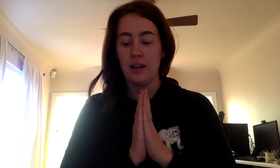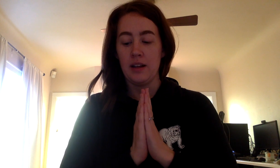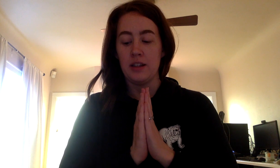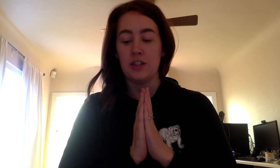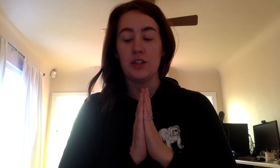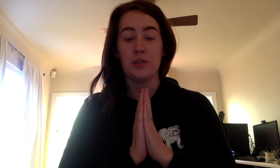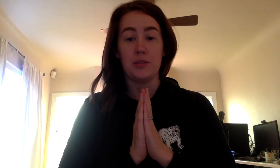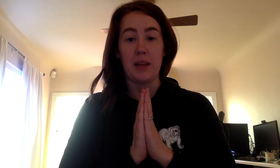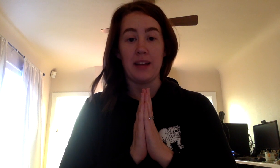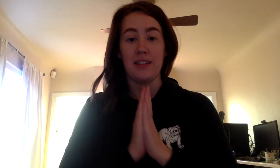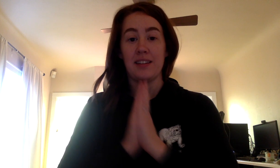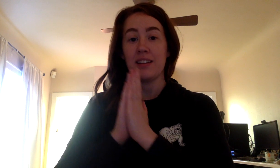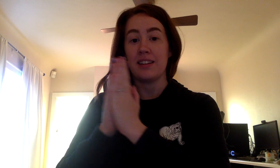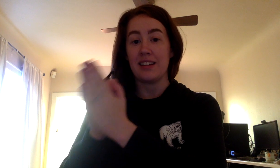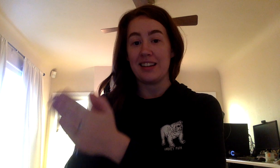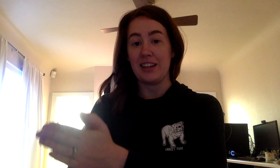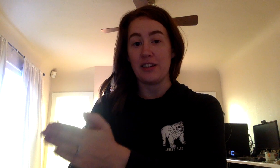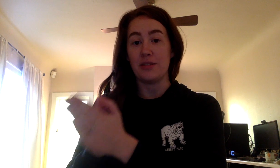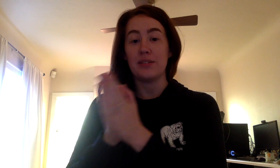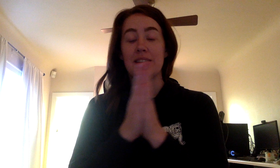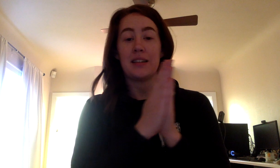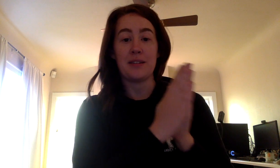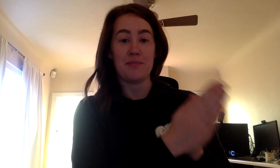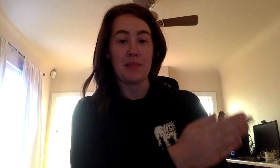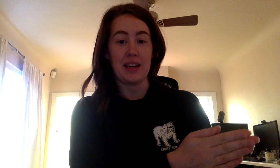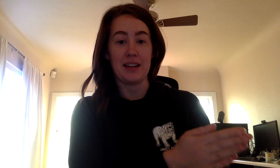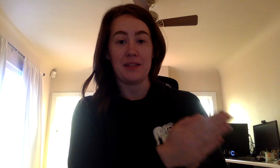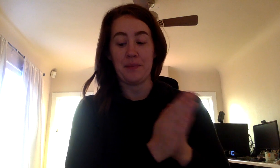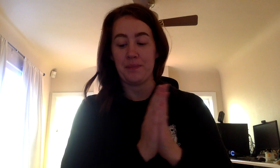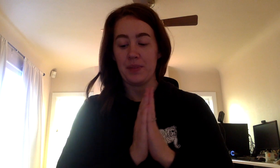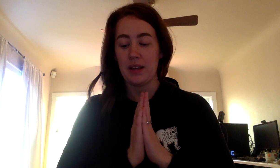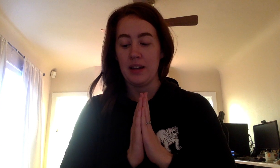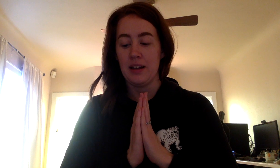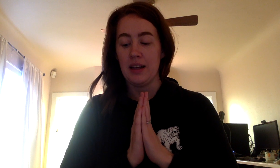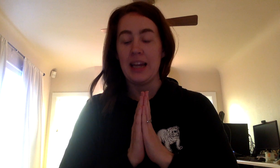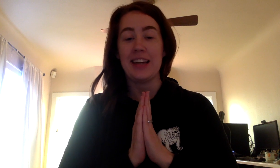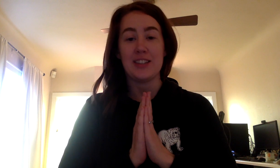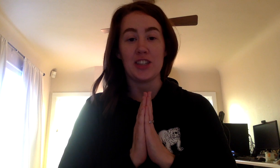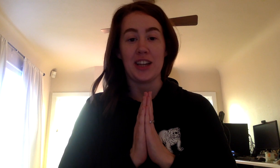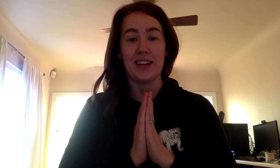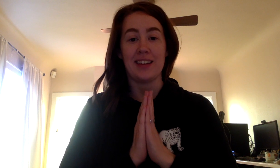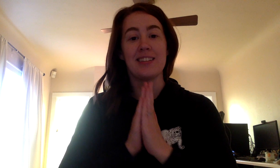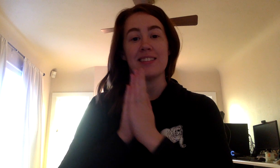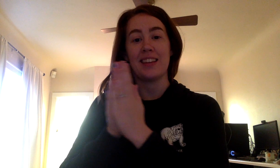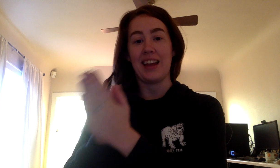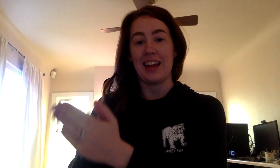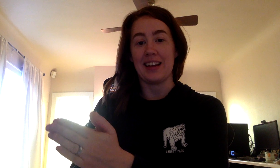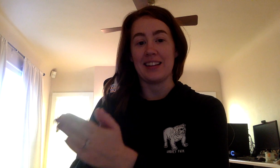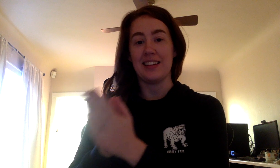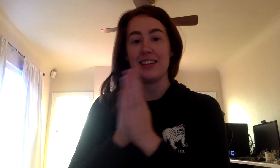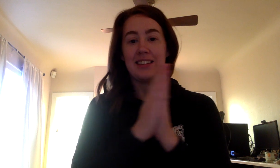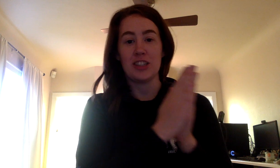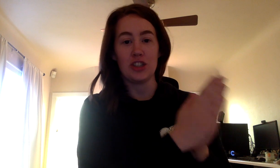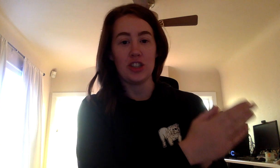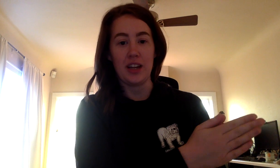Newsman, news, man. Handshake, hand, shake.